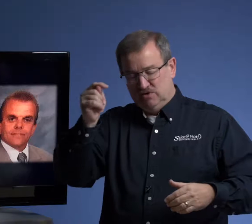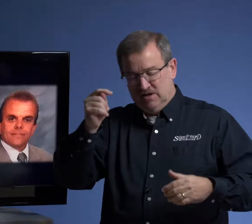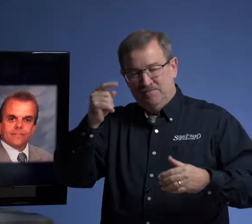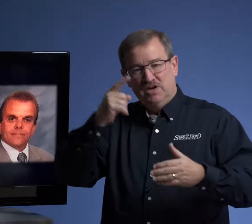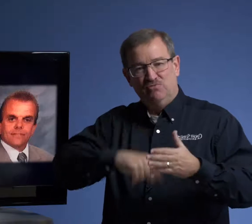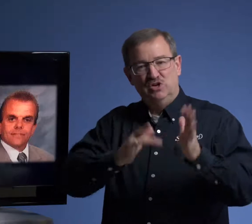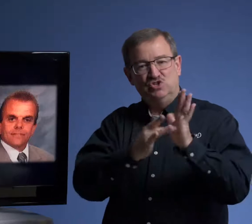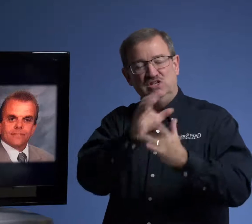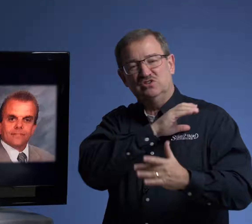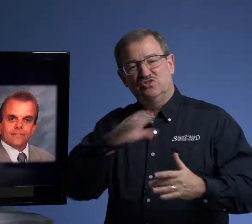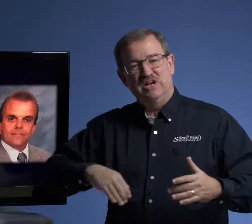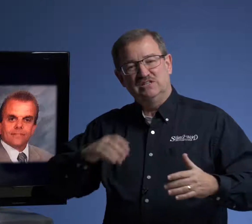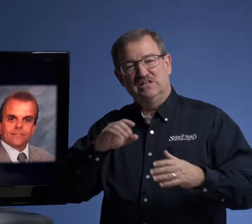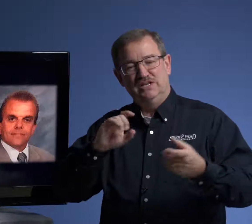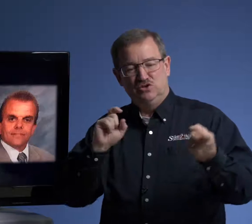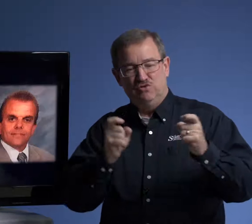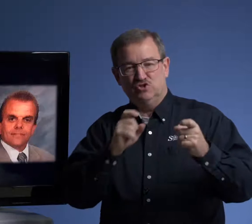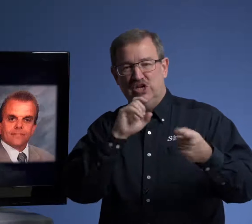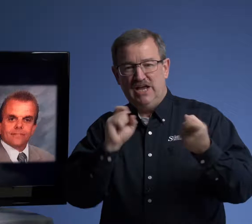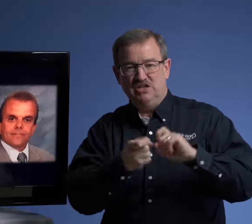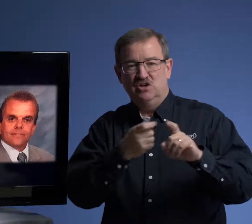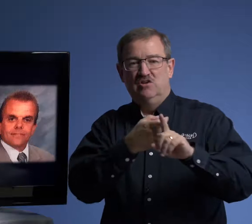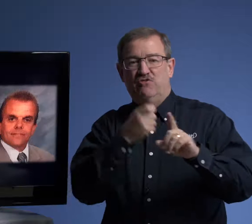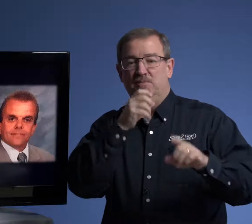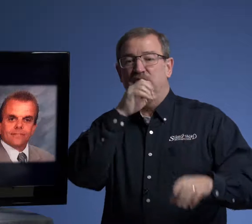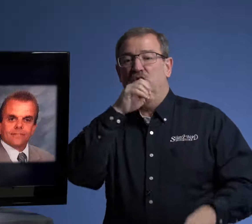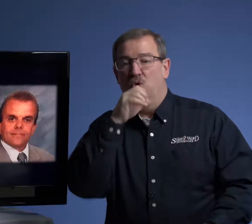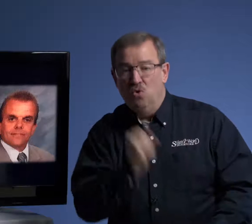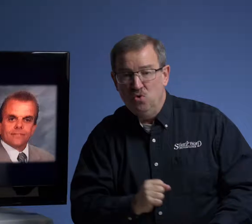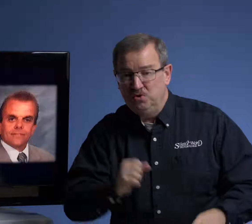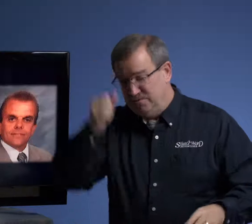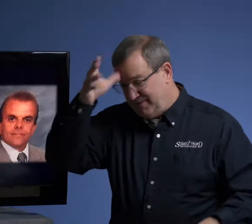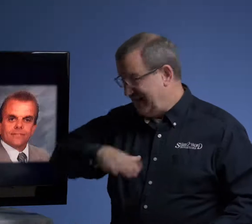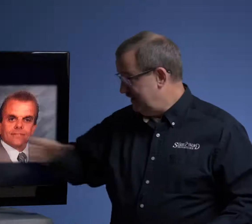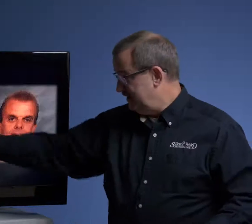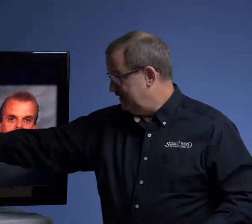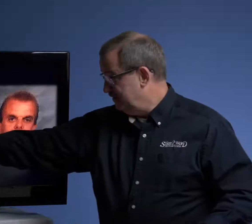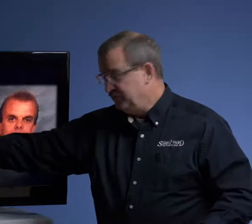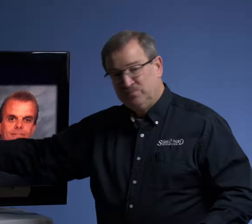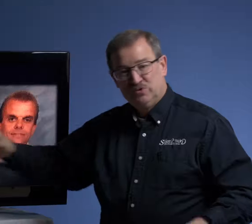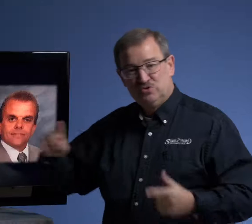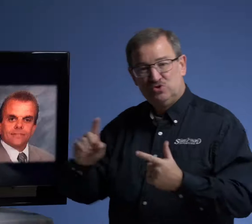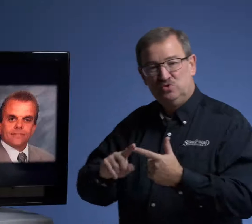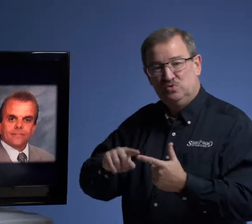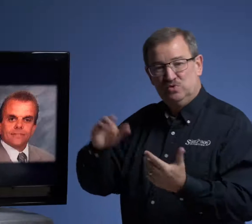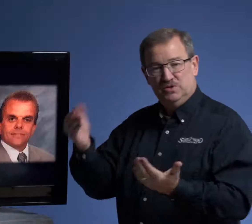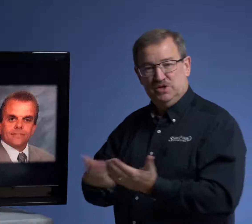of what Jesus Christ can do change from the old man to the